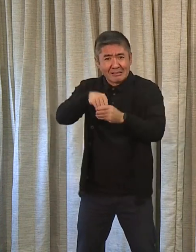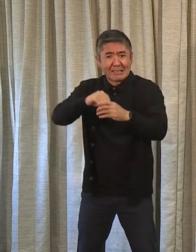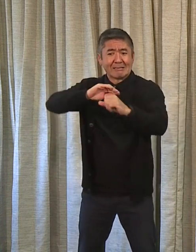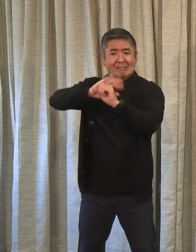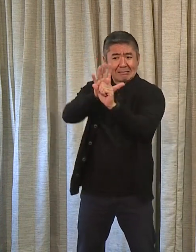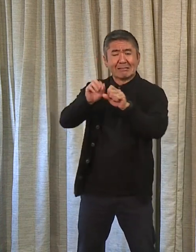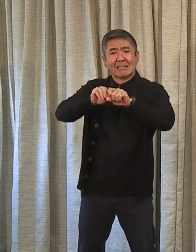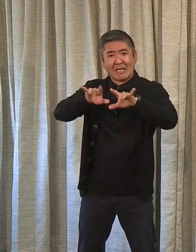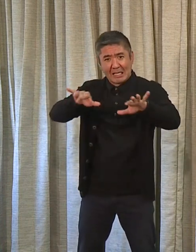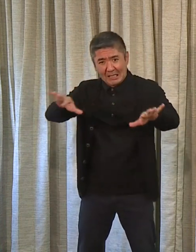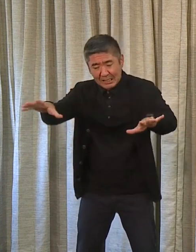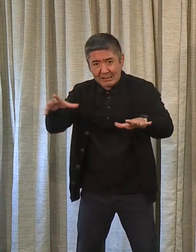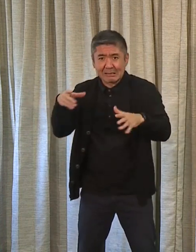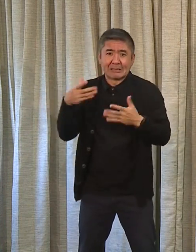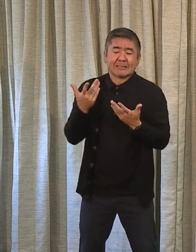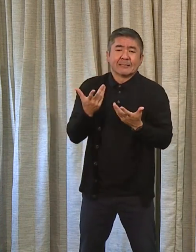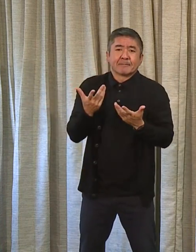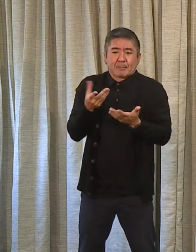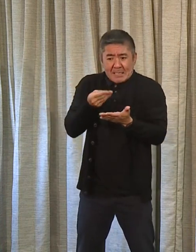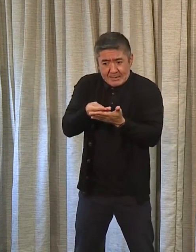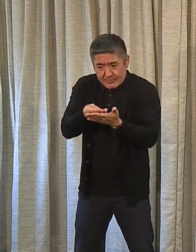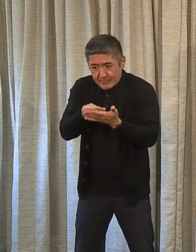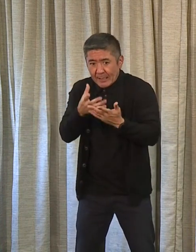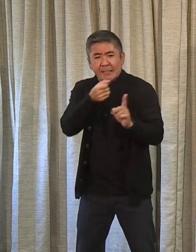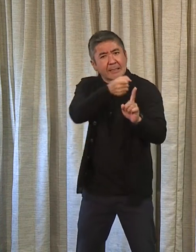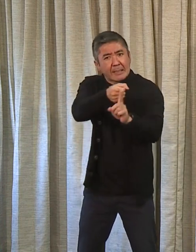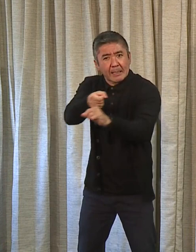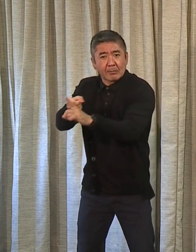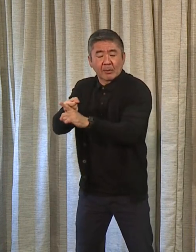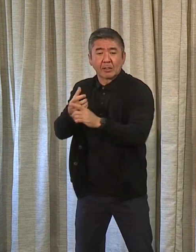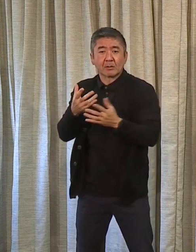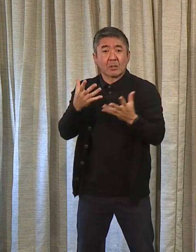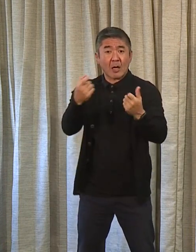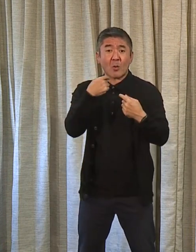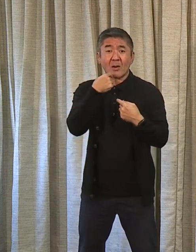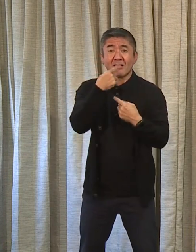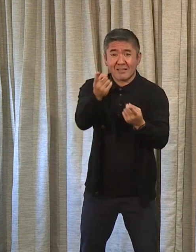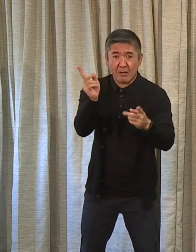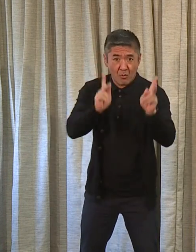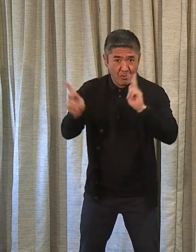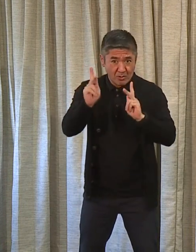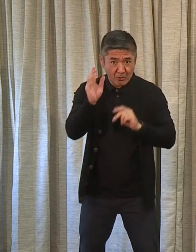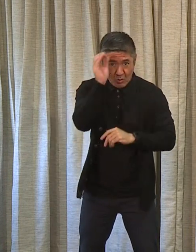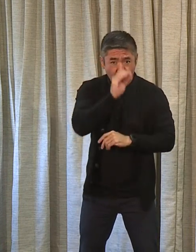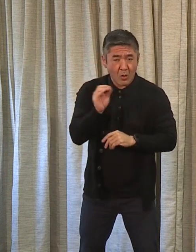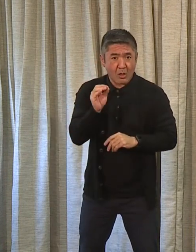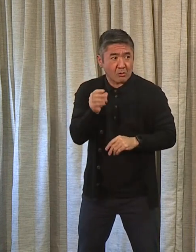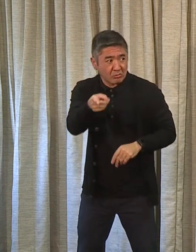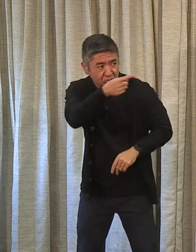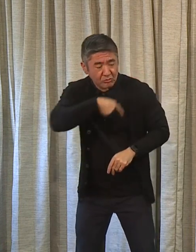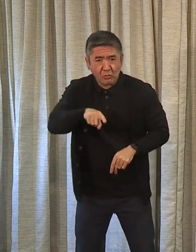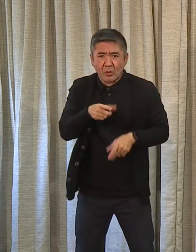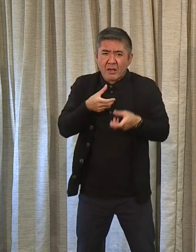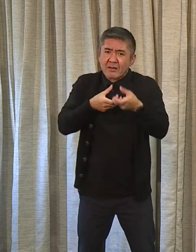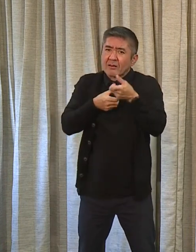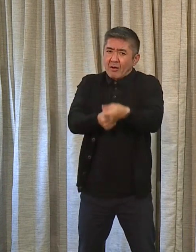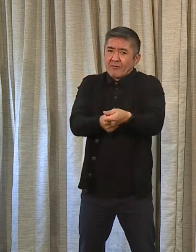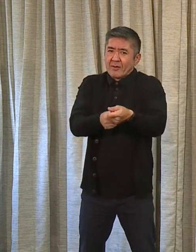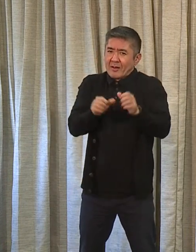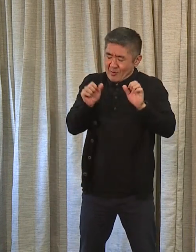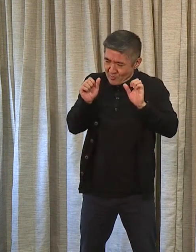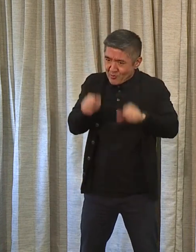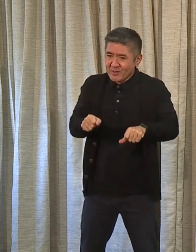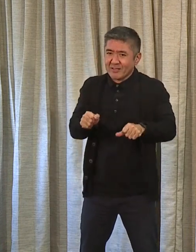recessionary impacts. So if there's anything I want to say to the public today is that we're confident in our abilities to deliver